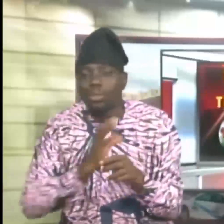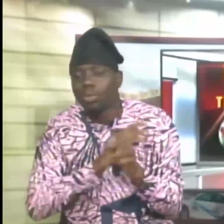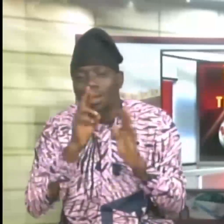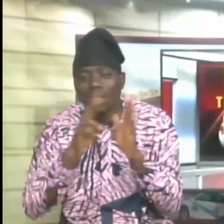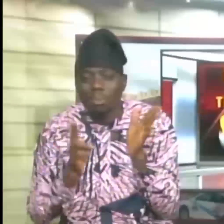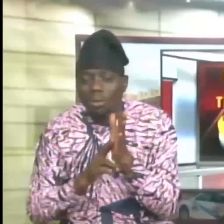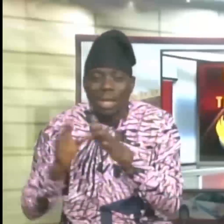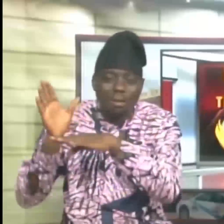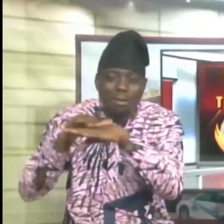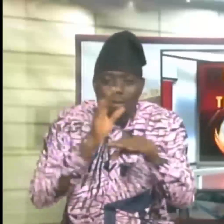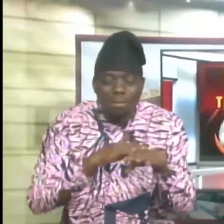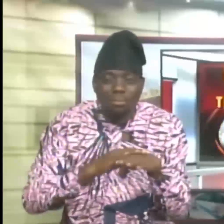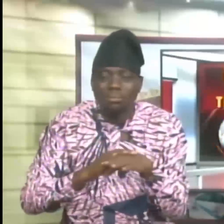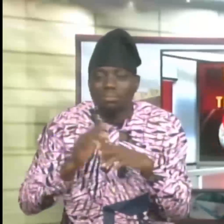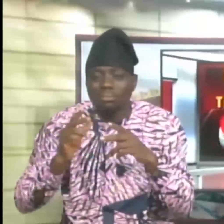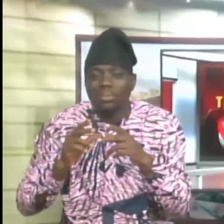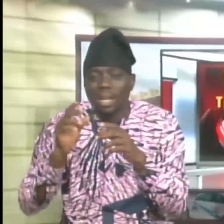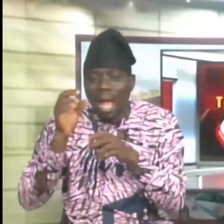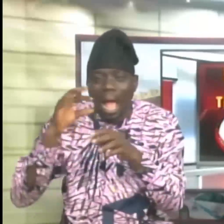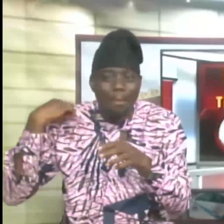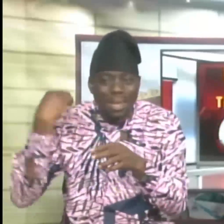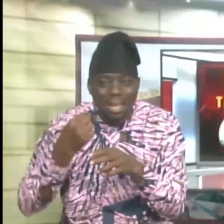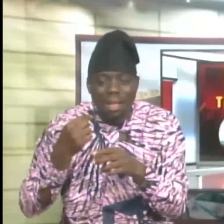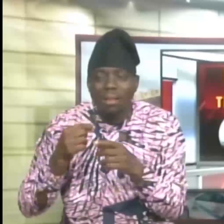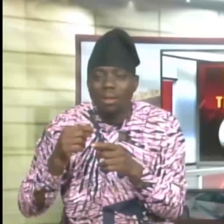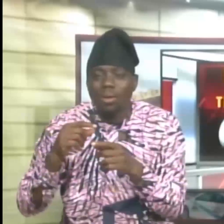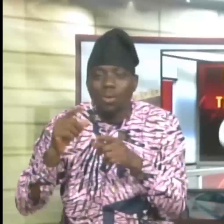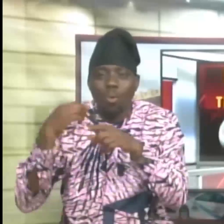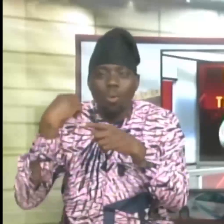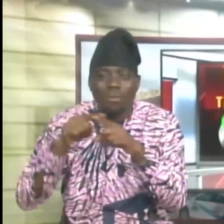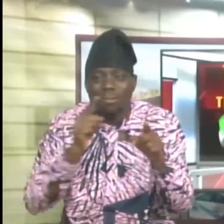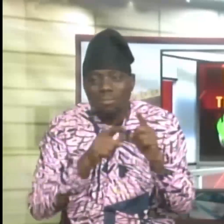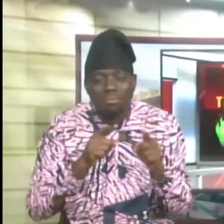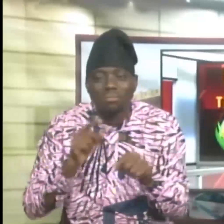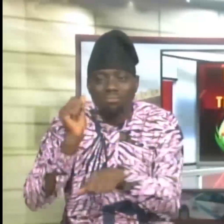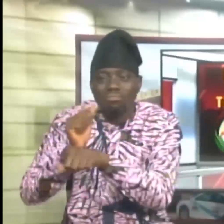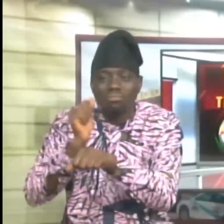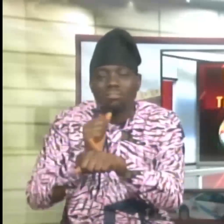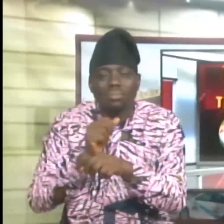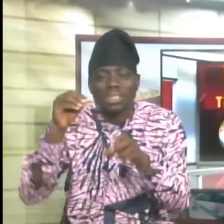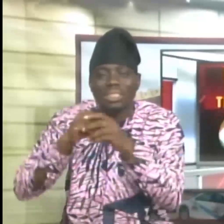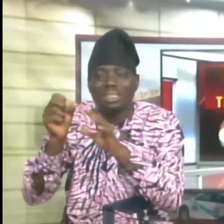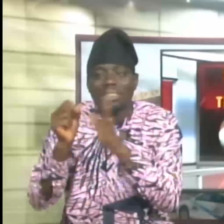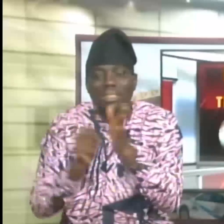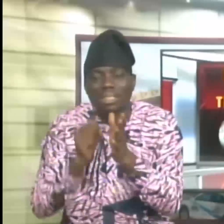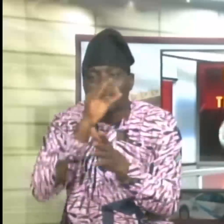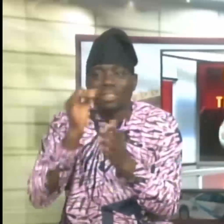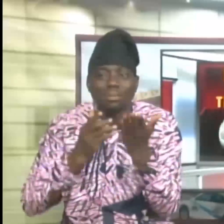called on prospective applicants to apply for various vacancies in the State Civil Service. Mrs.